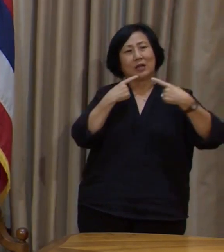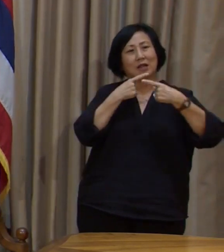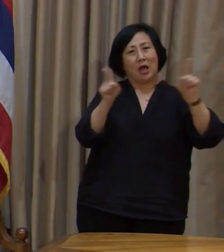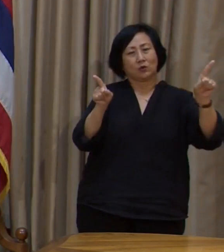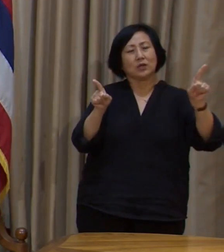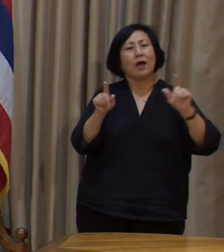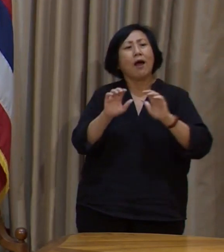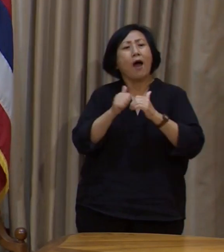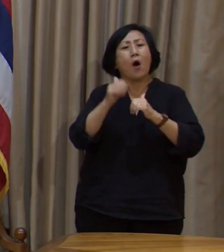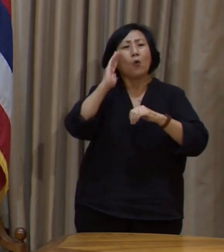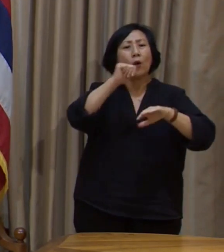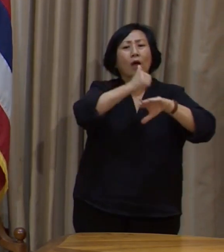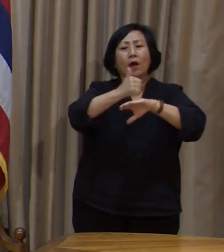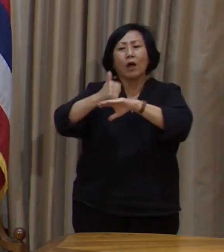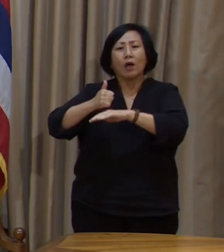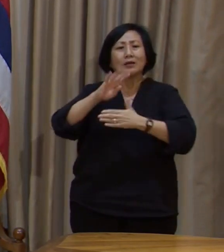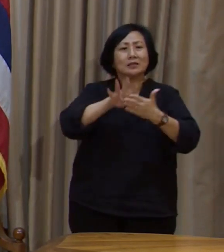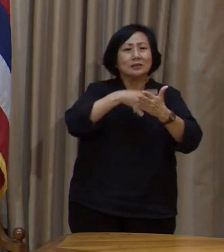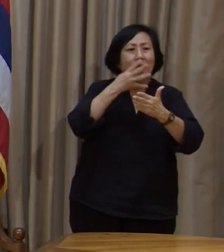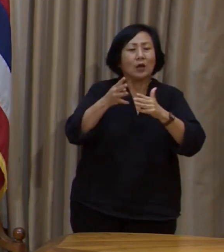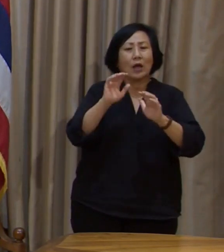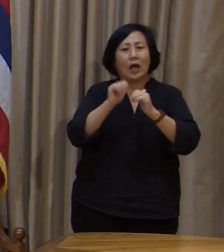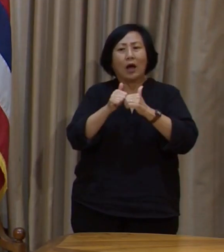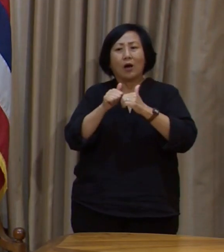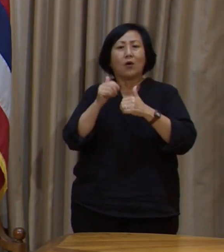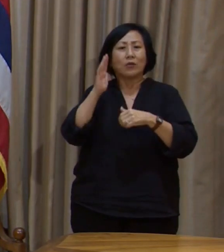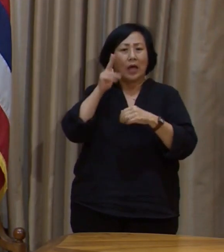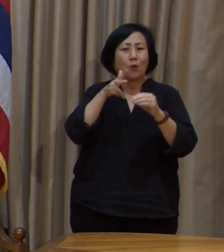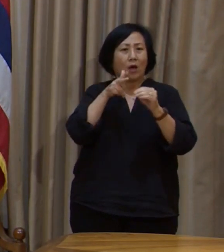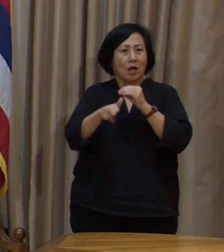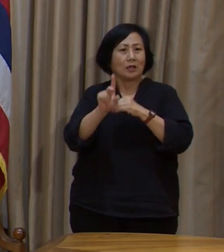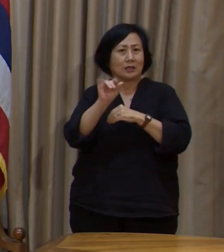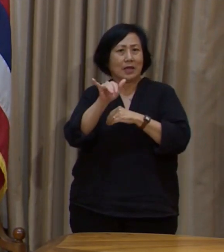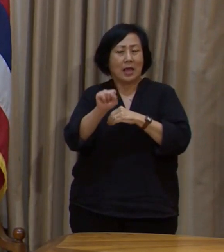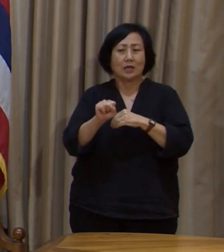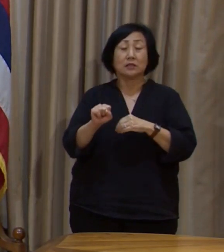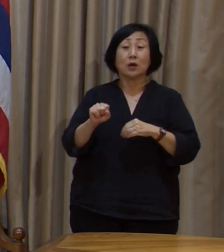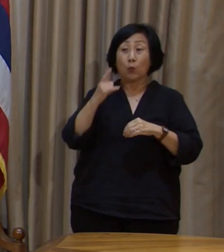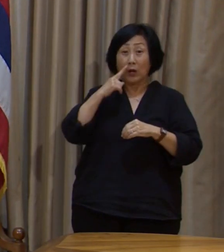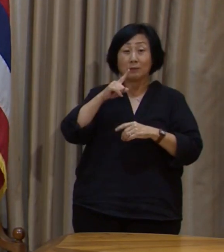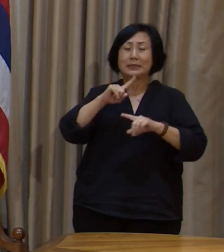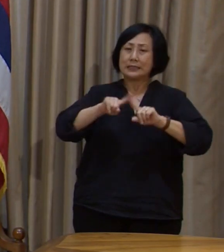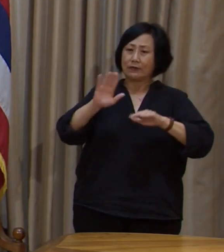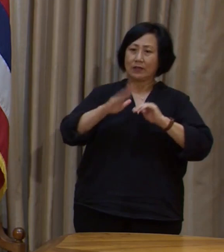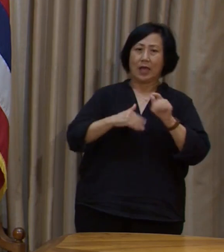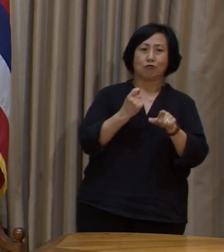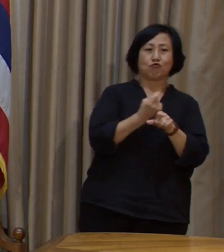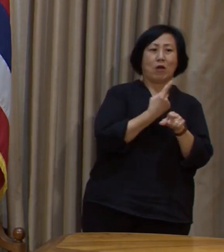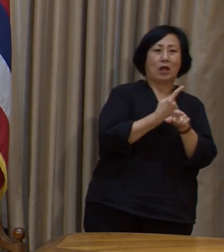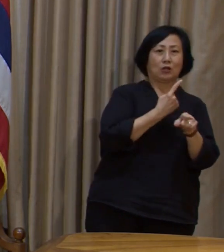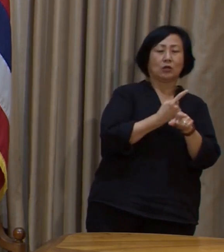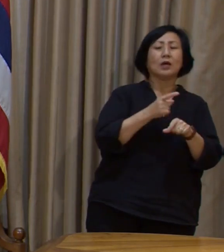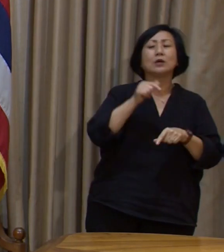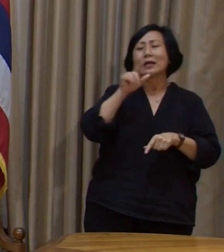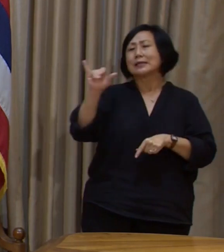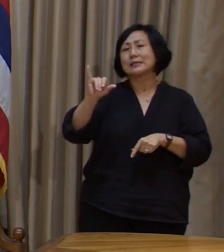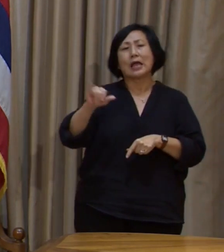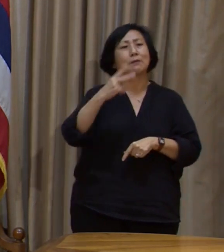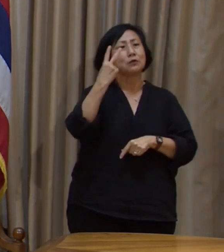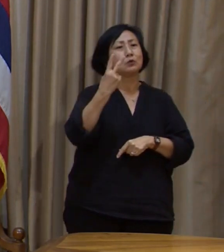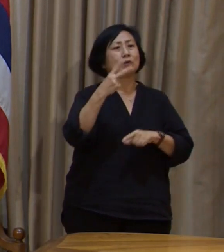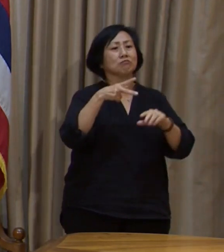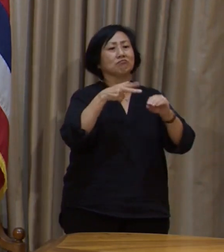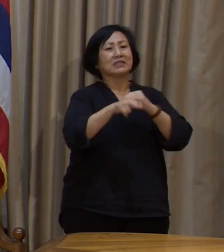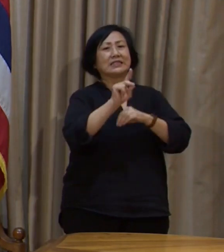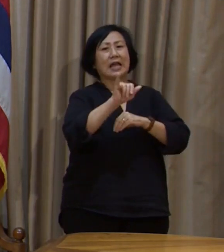how they will be implementing furloughs. It will be different and it won't be the two furlough days per month.